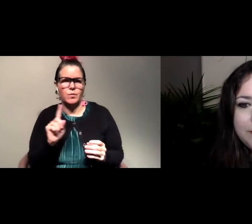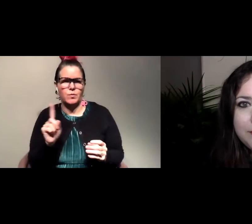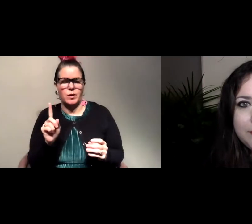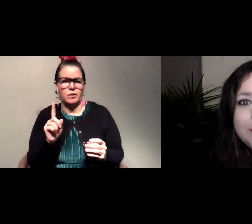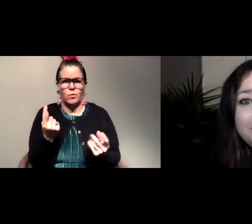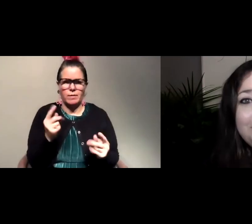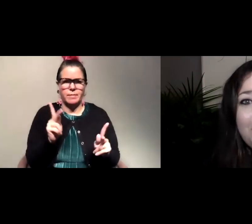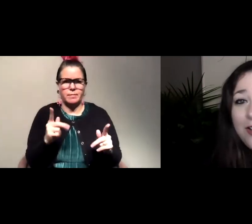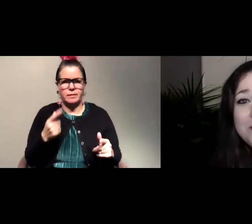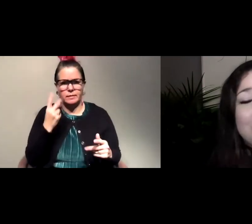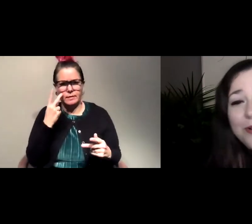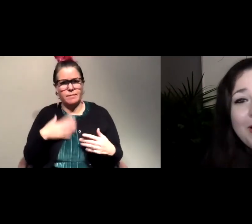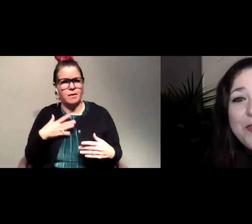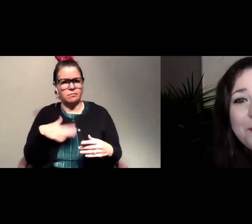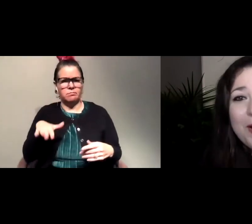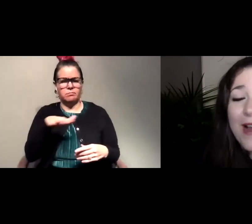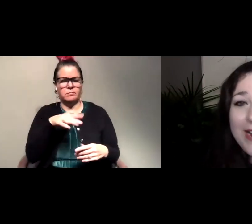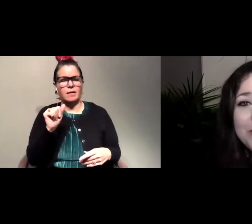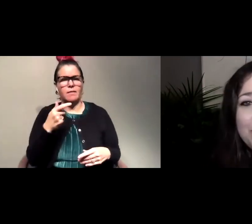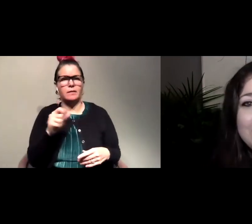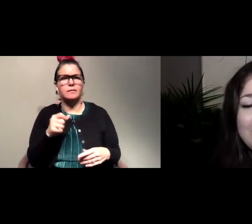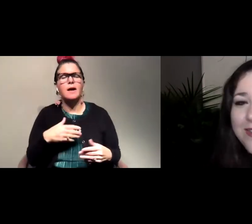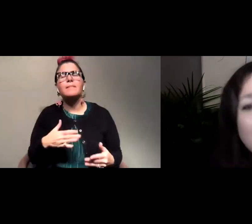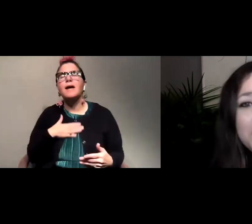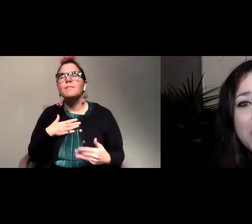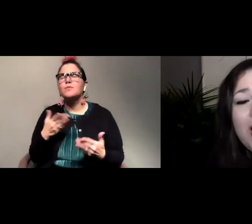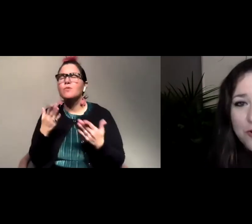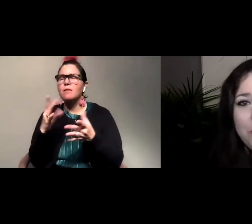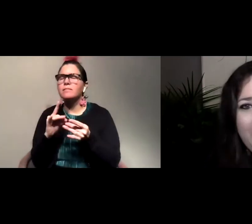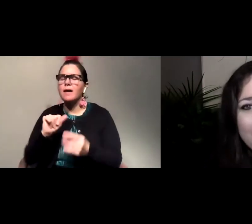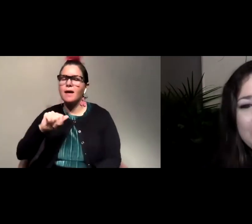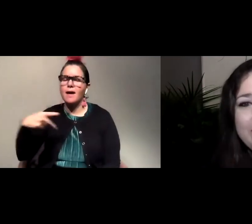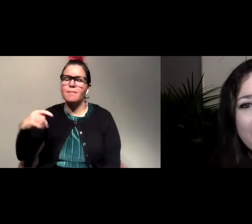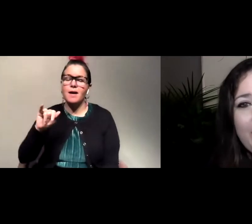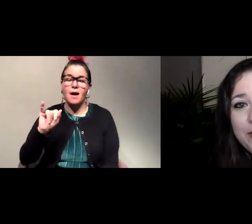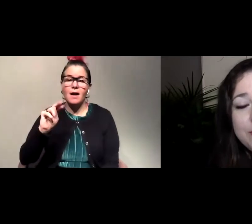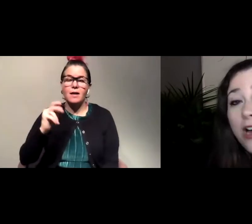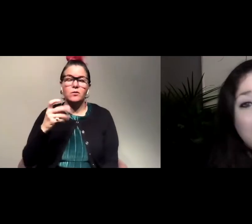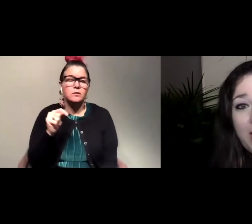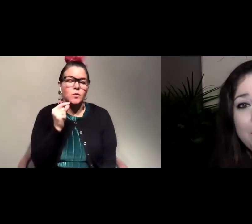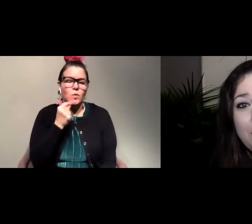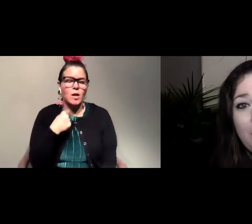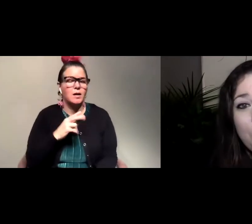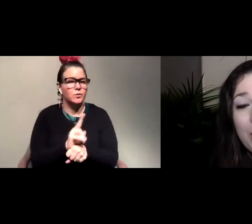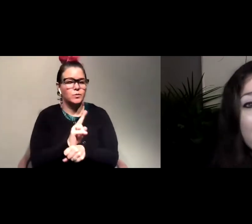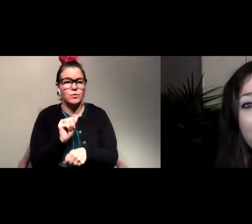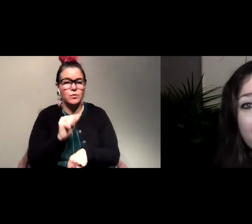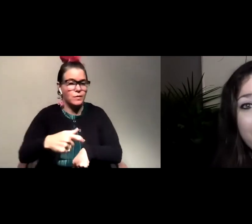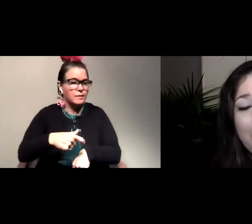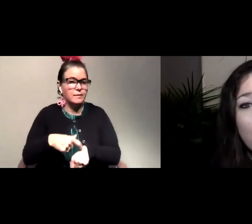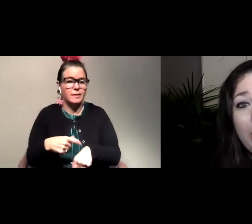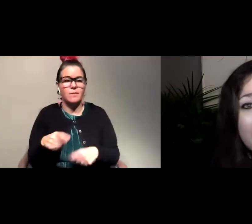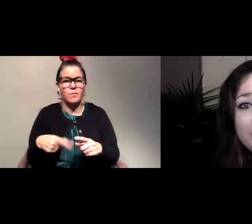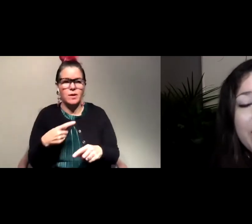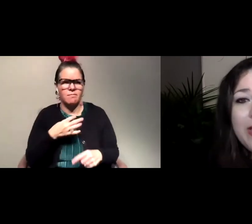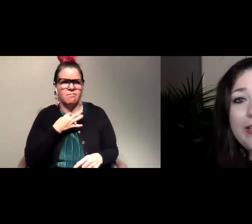awesome I'm so glad that you brought up iNaturalist it's such a cool app it's a thing that I use all the time when I'm trying to learn